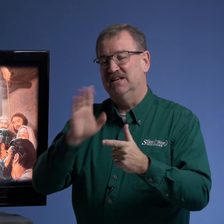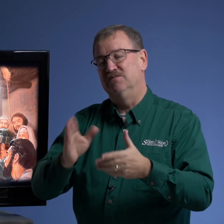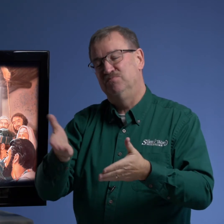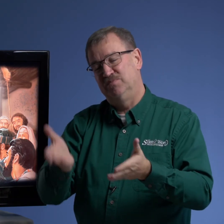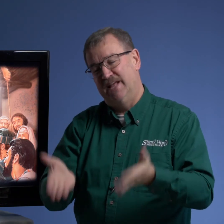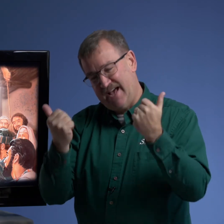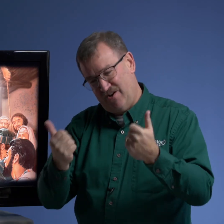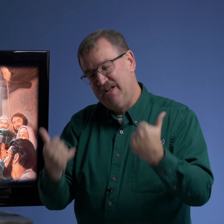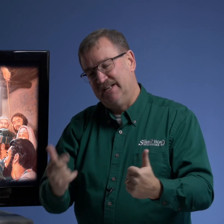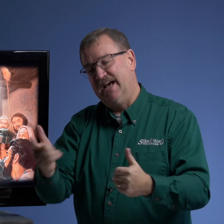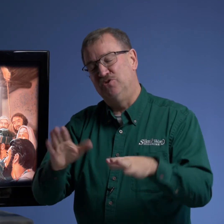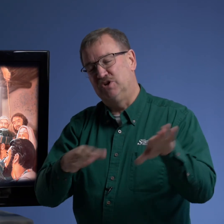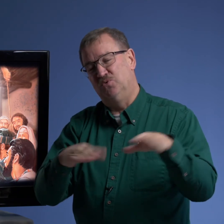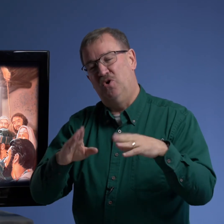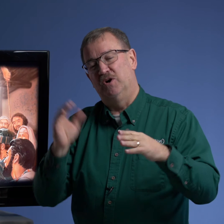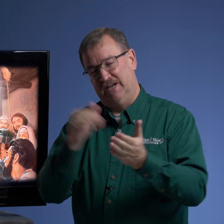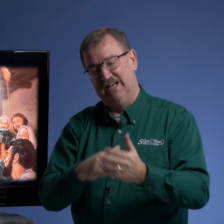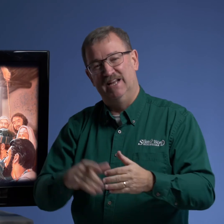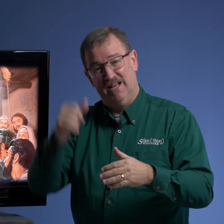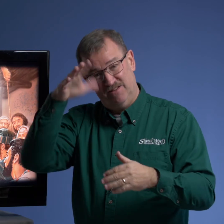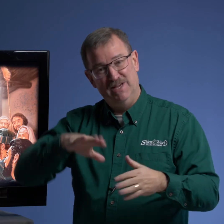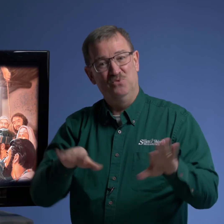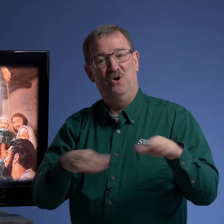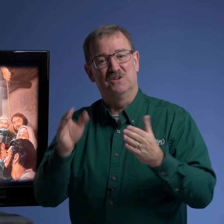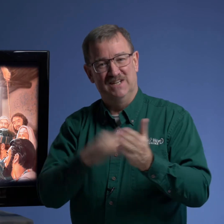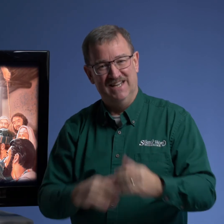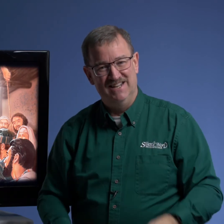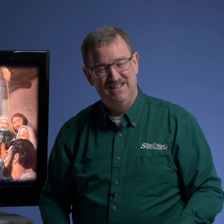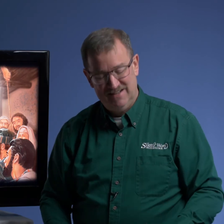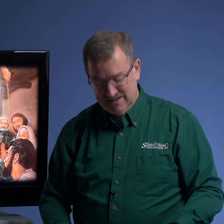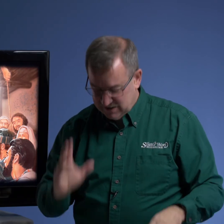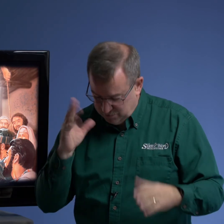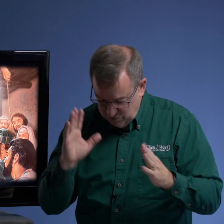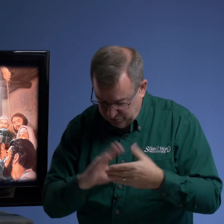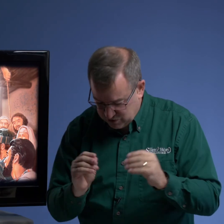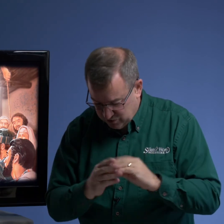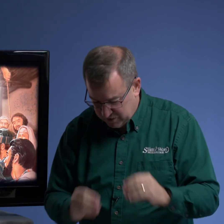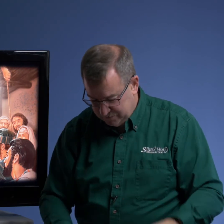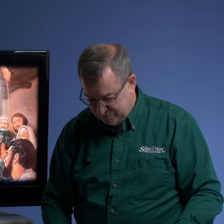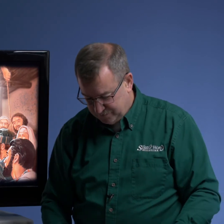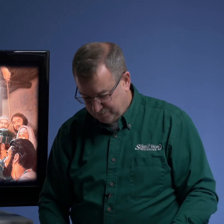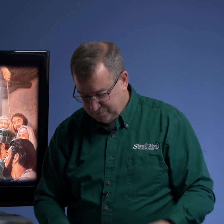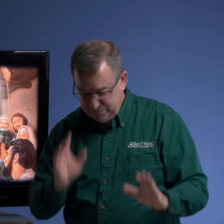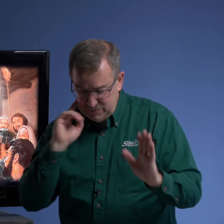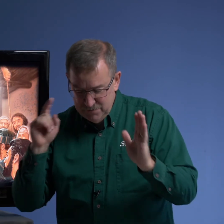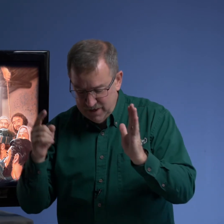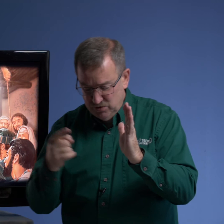said now now you can walk again and the man walked again it's a beautiful story but i want